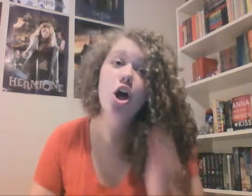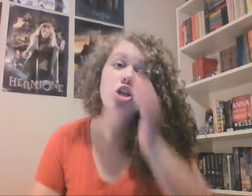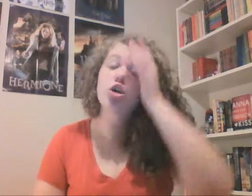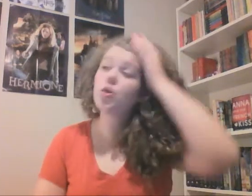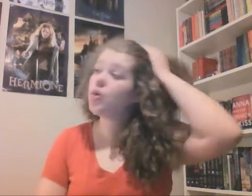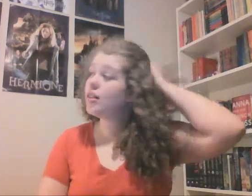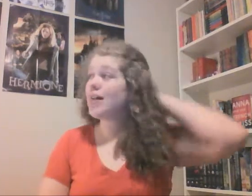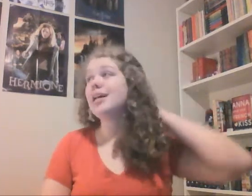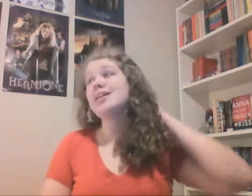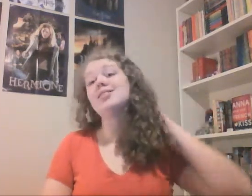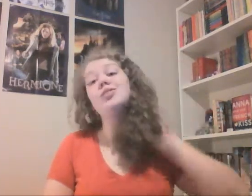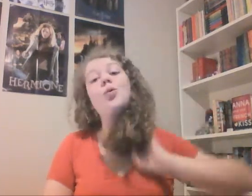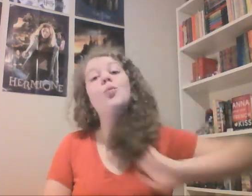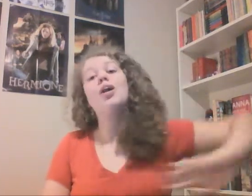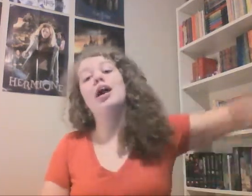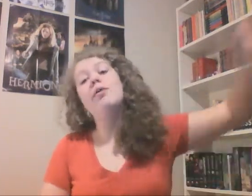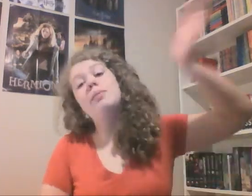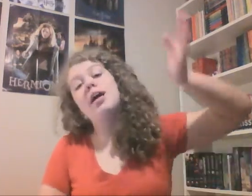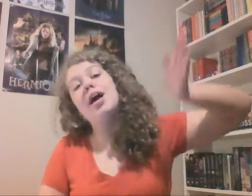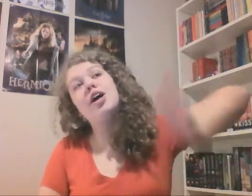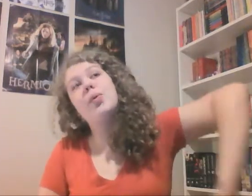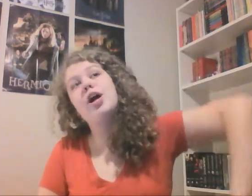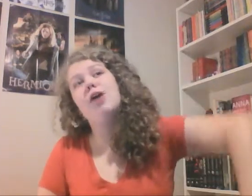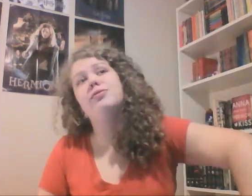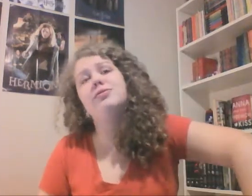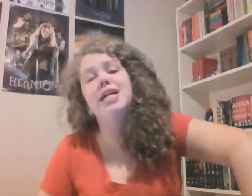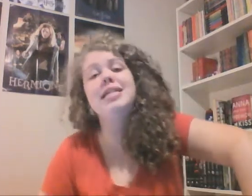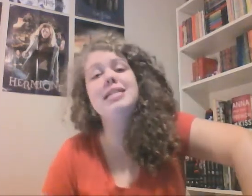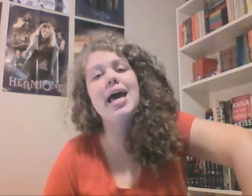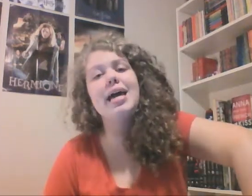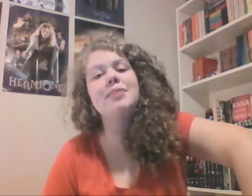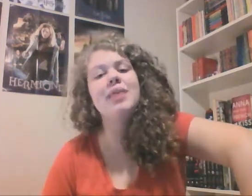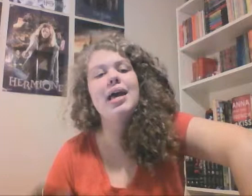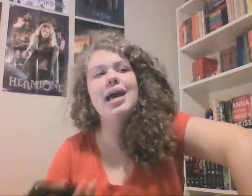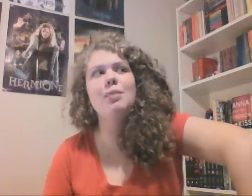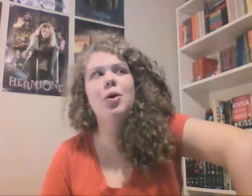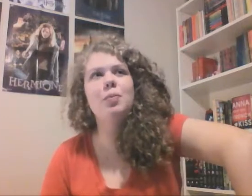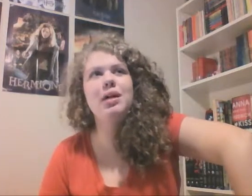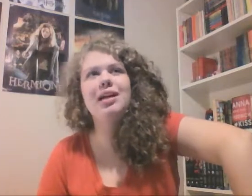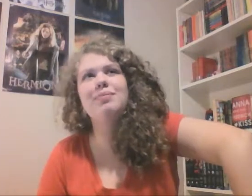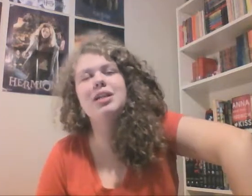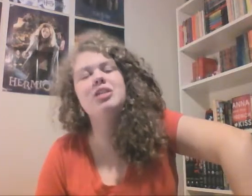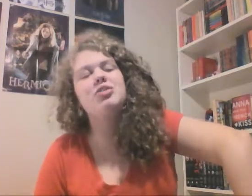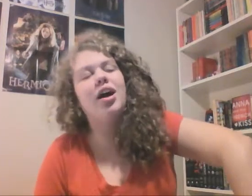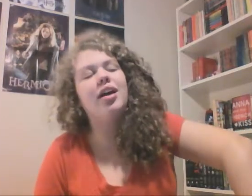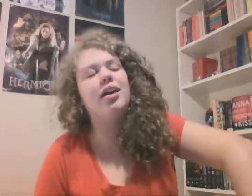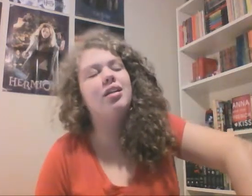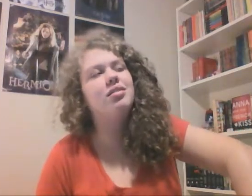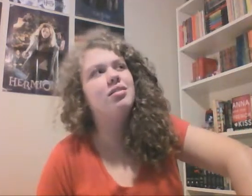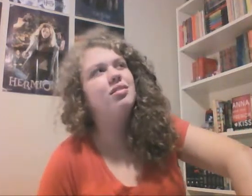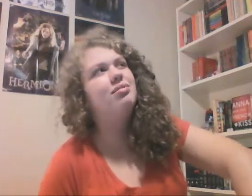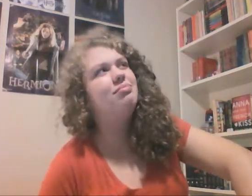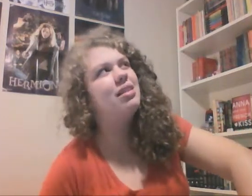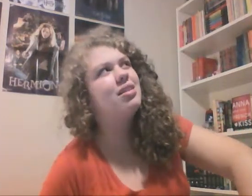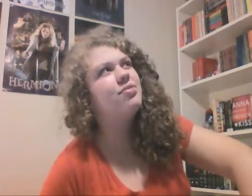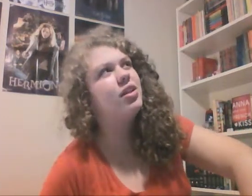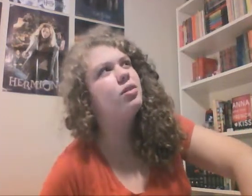So that is what I will be going off of today. And I'm hoping I'm going to try and make this video